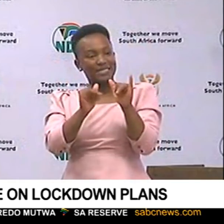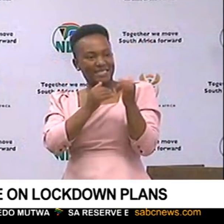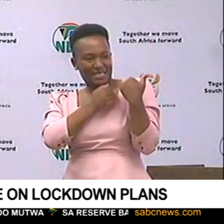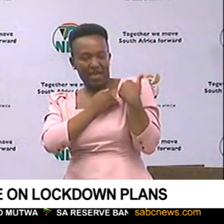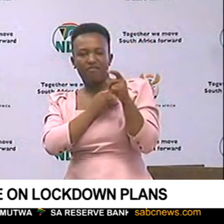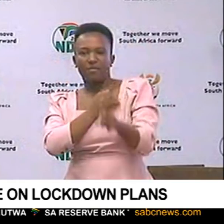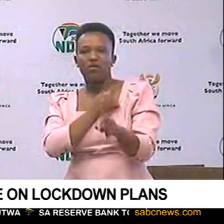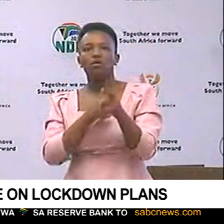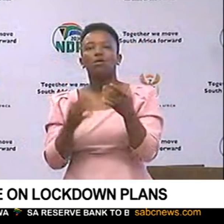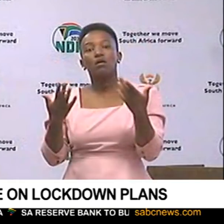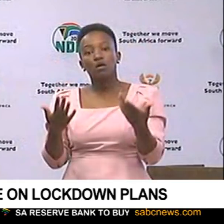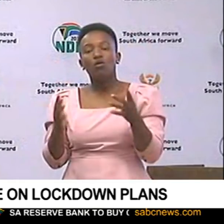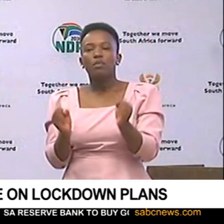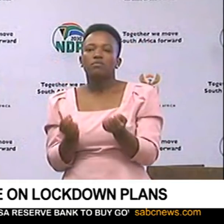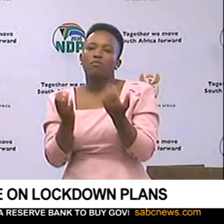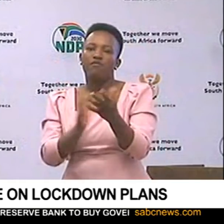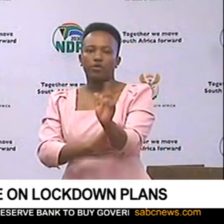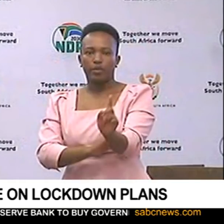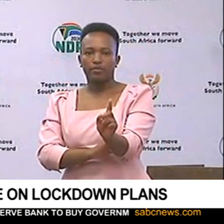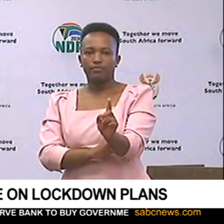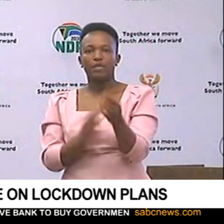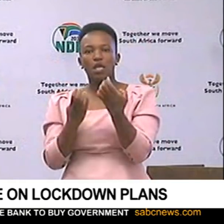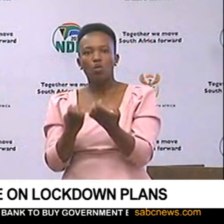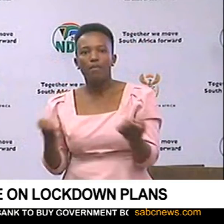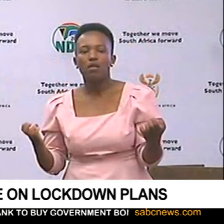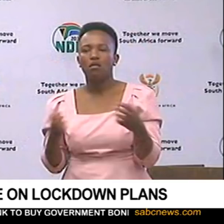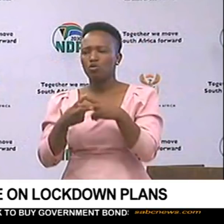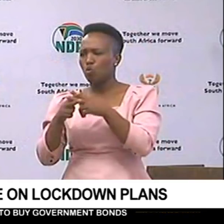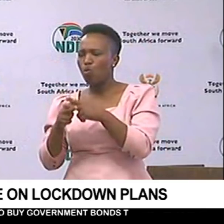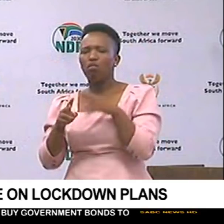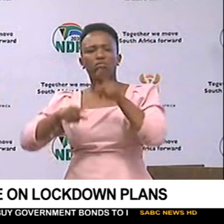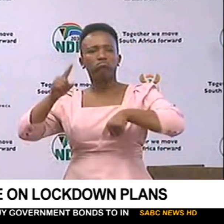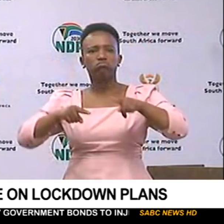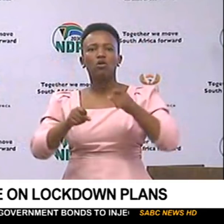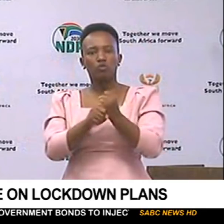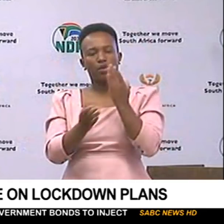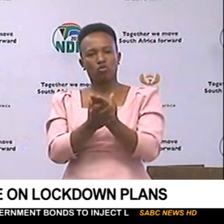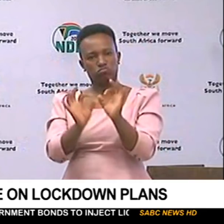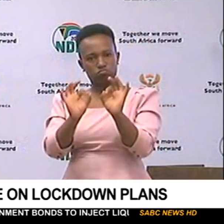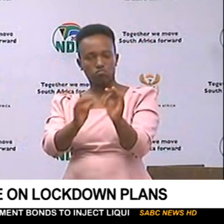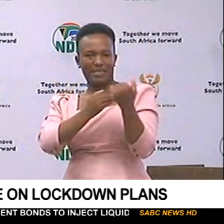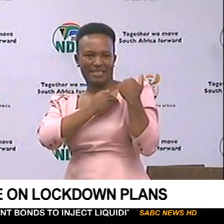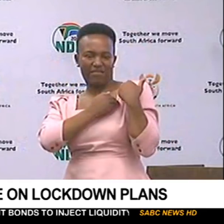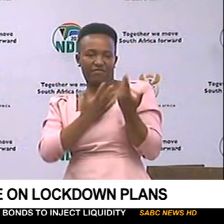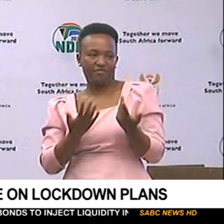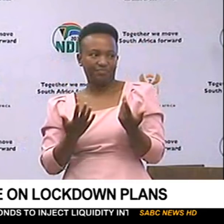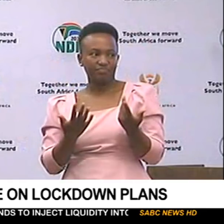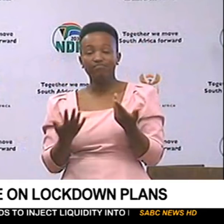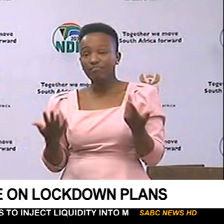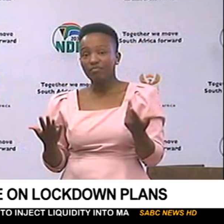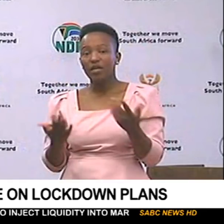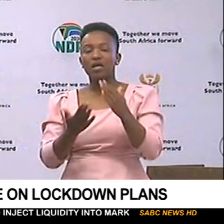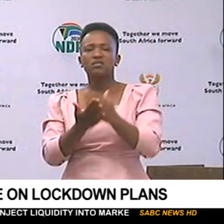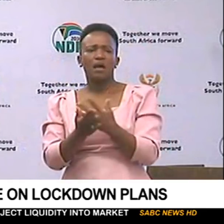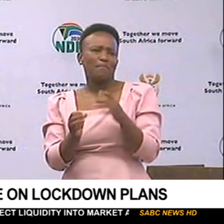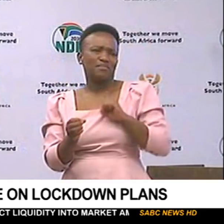safe. And therefore, we have to provide equipment or tools of trade that will ensure that. Of course, there are non-core staff